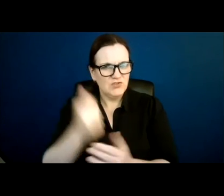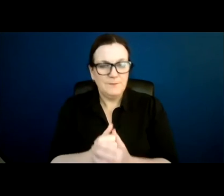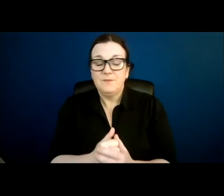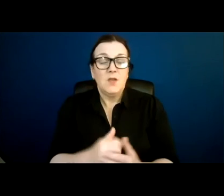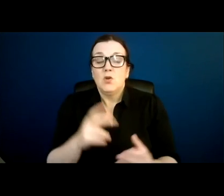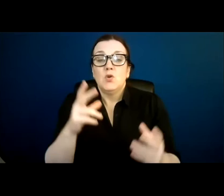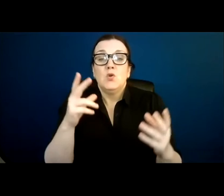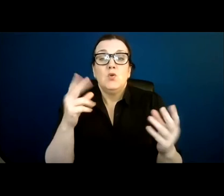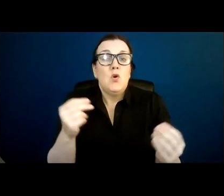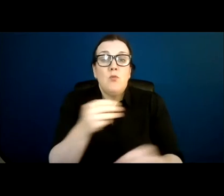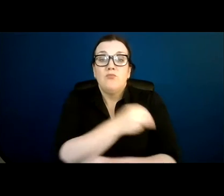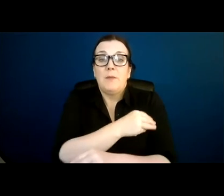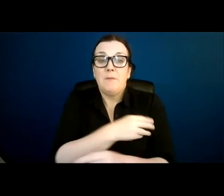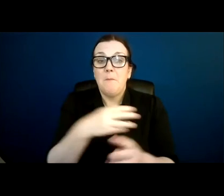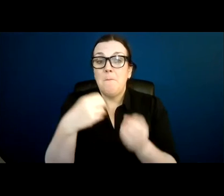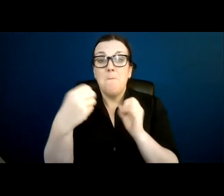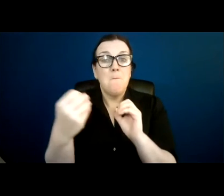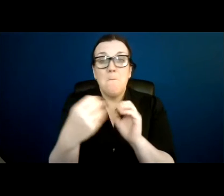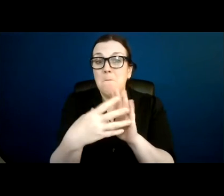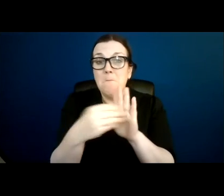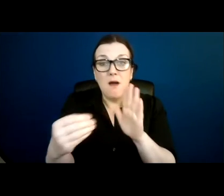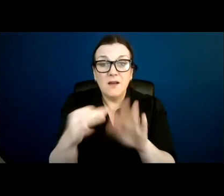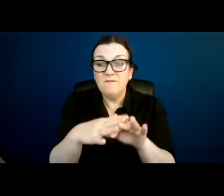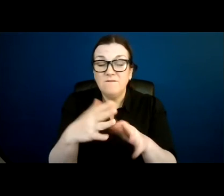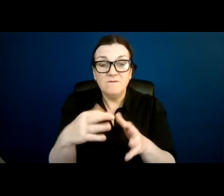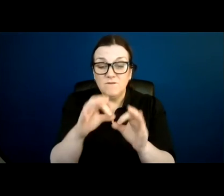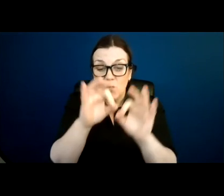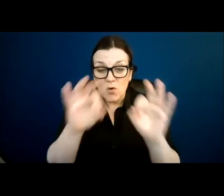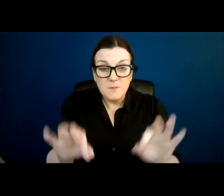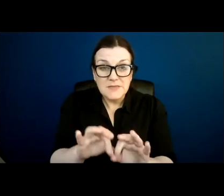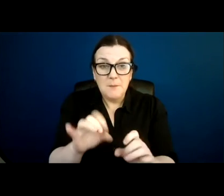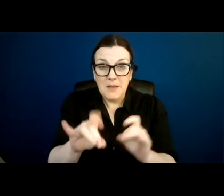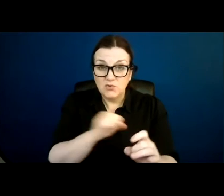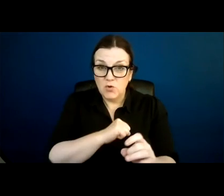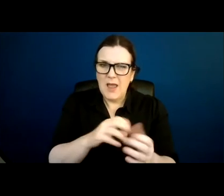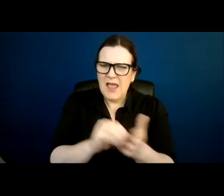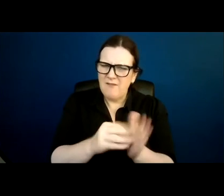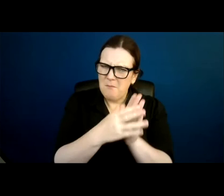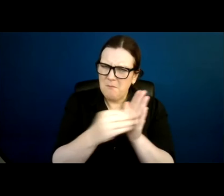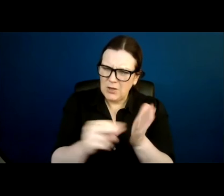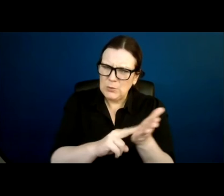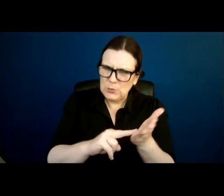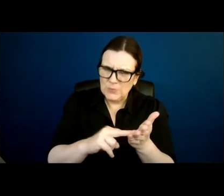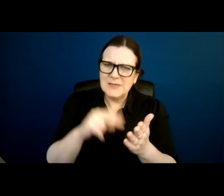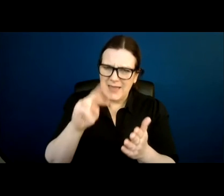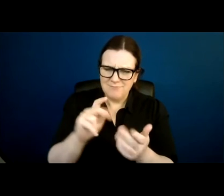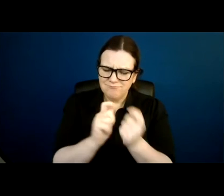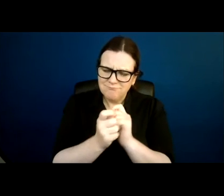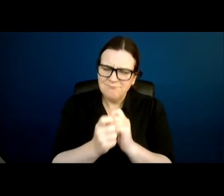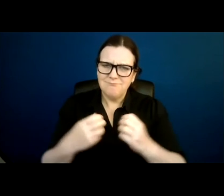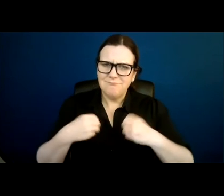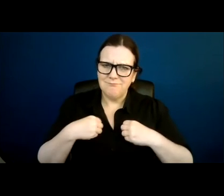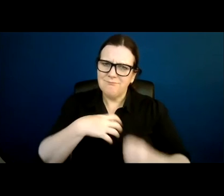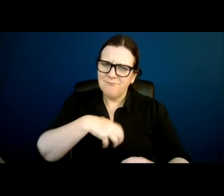we should create model forms. We should help people identify model language that they can use and adapt in their lives.